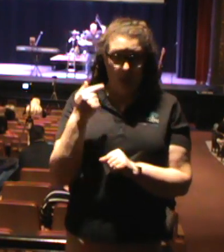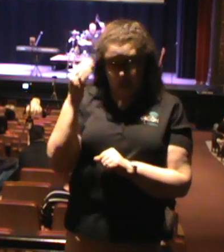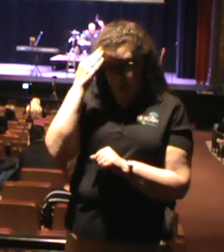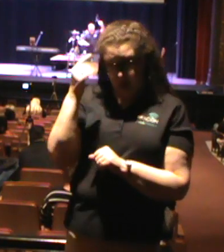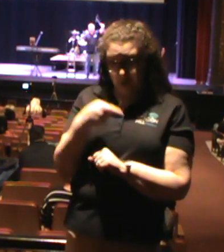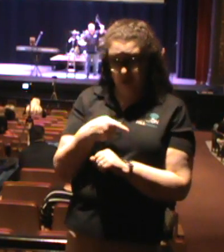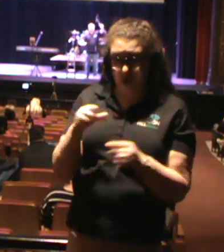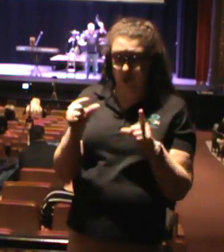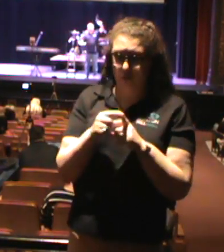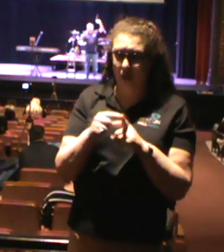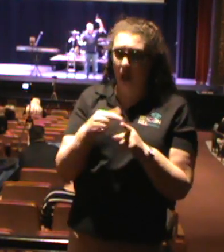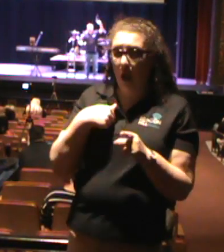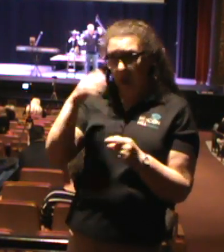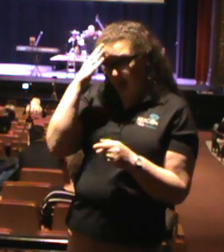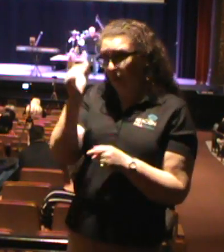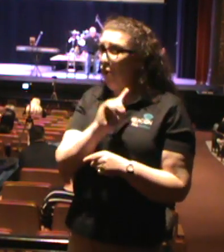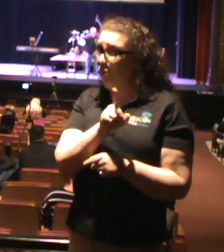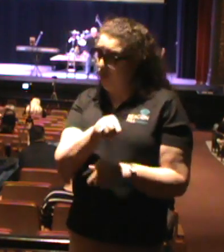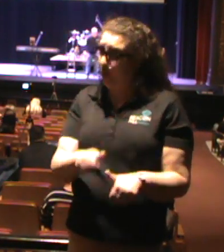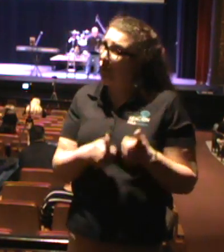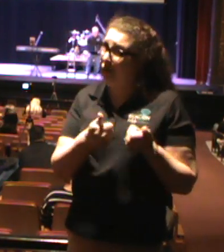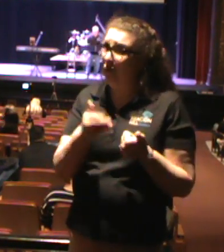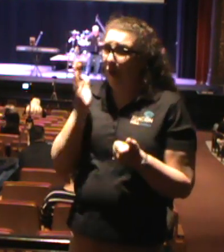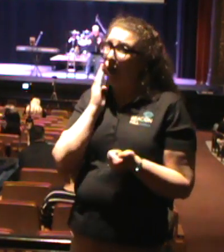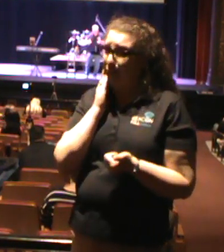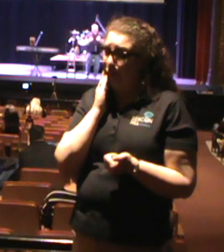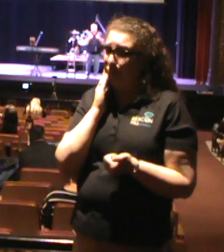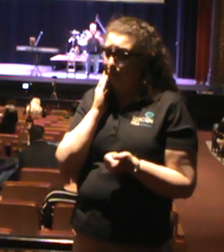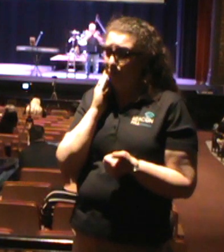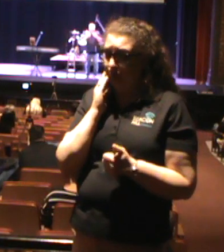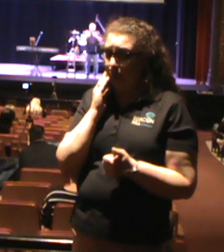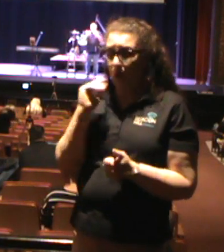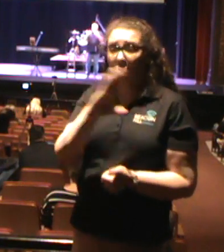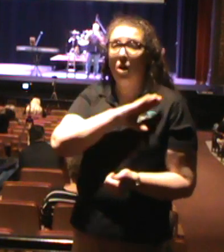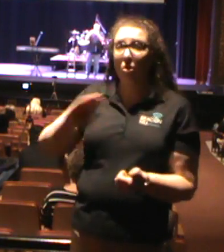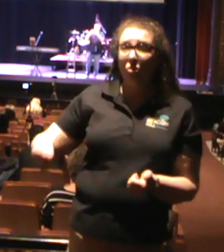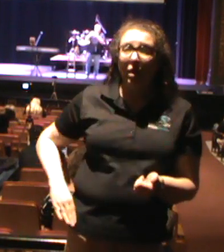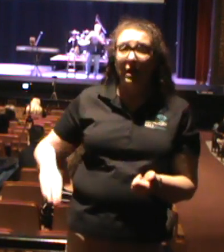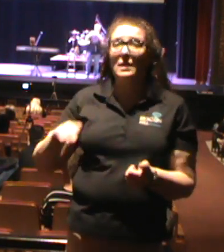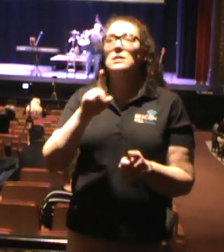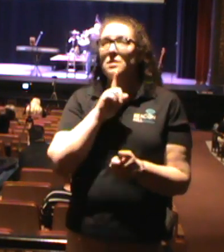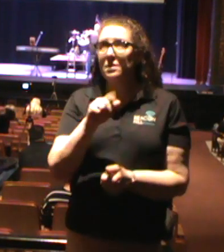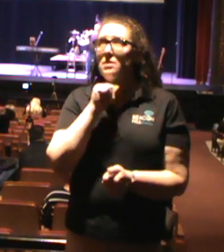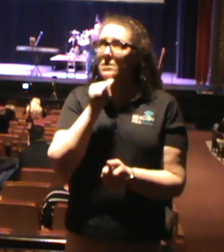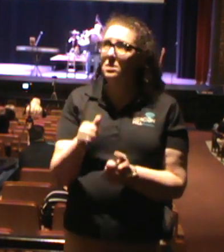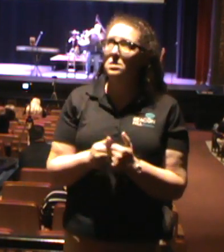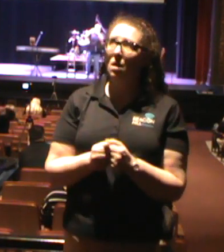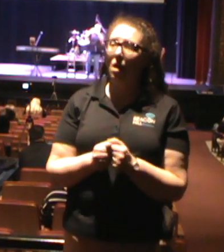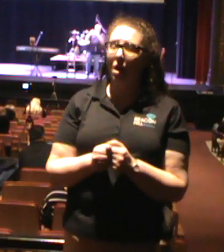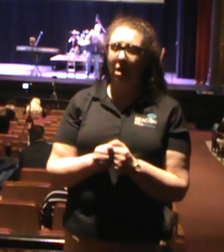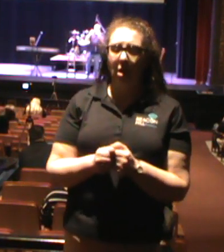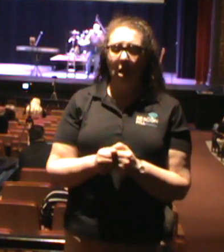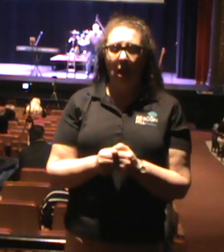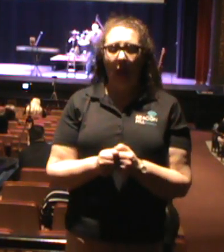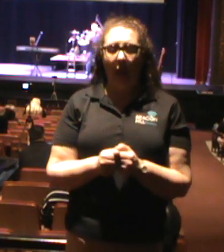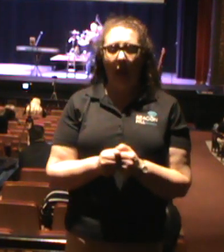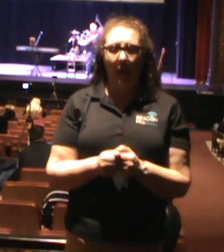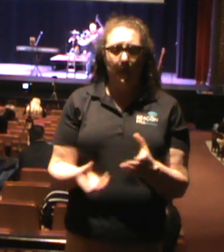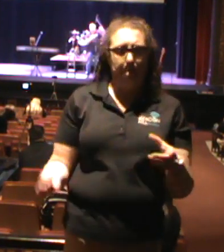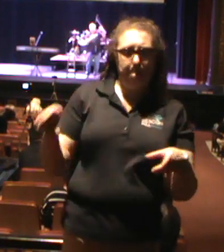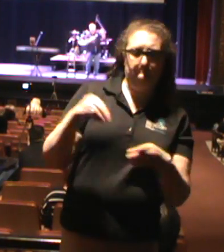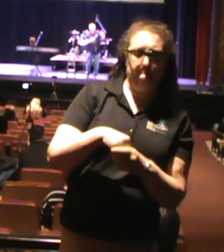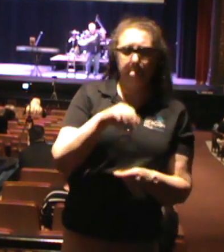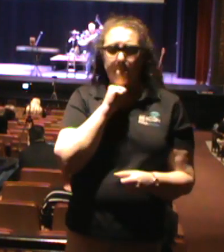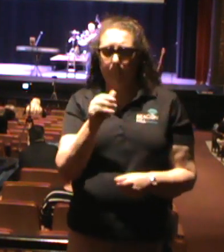live. Don't bypass that. I know where you live. Christ is not some abstract, uninterrupted God who's not